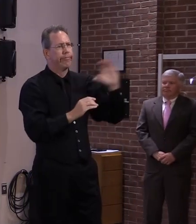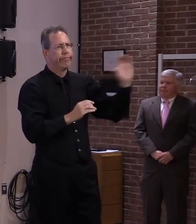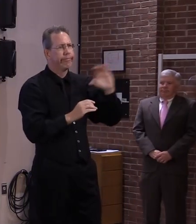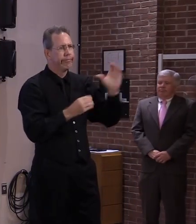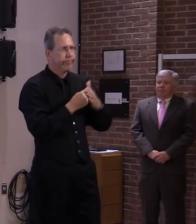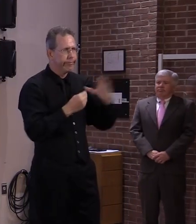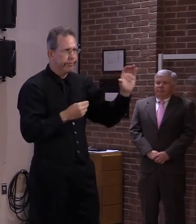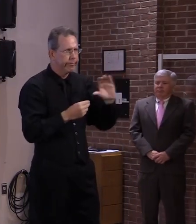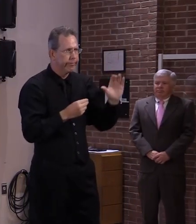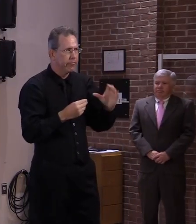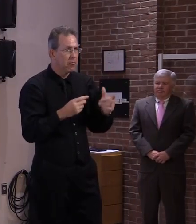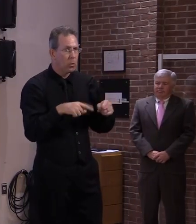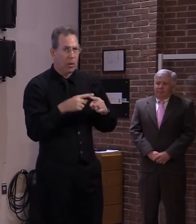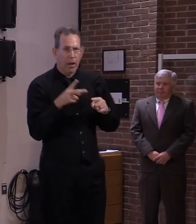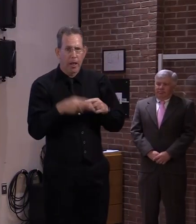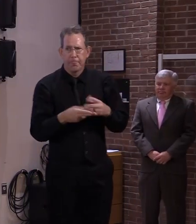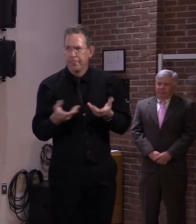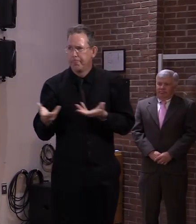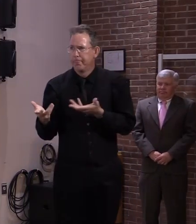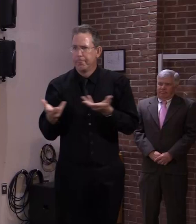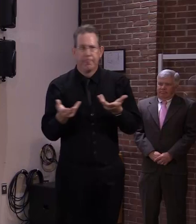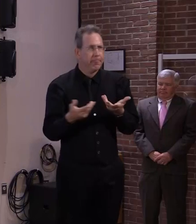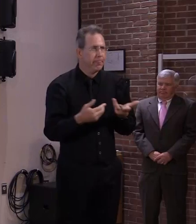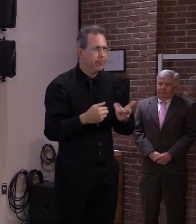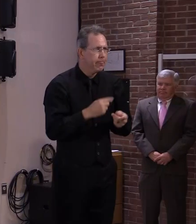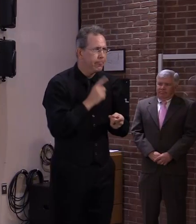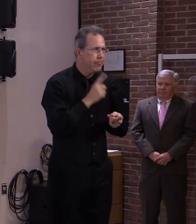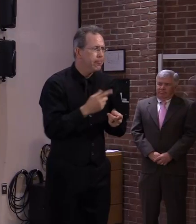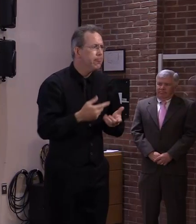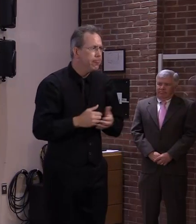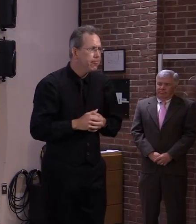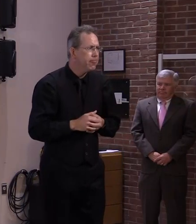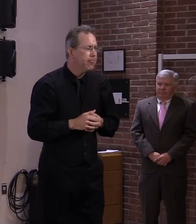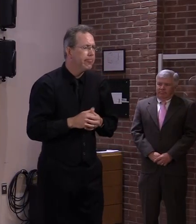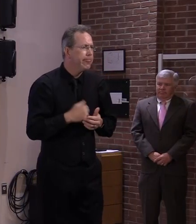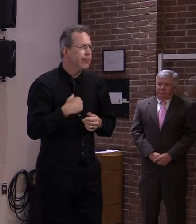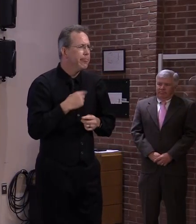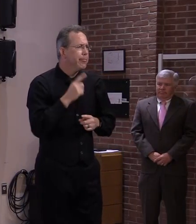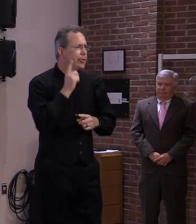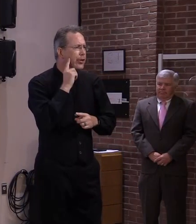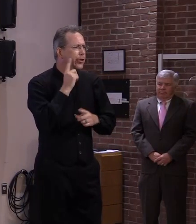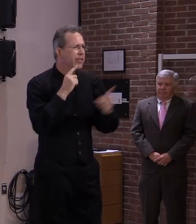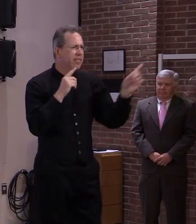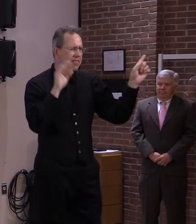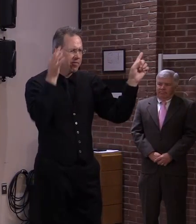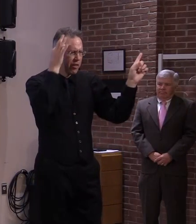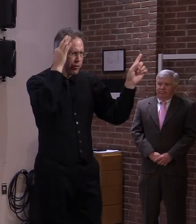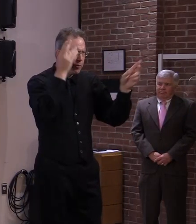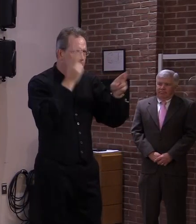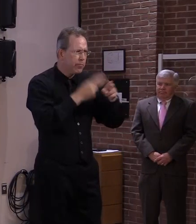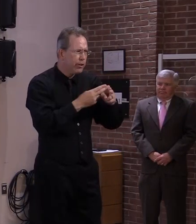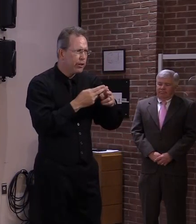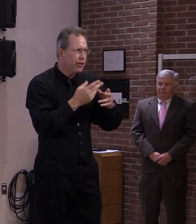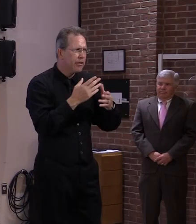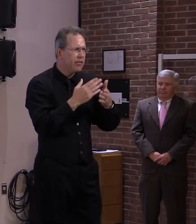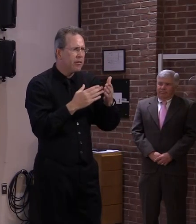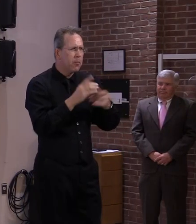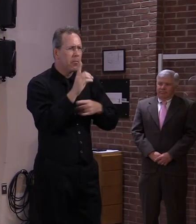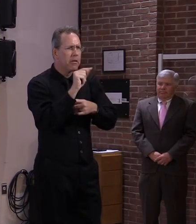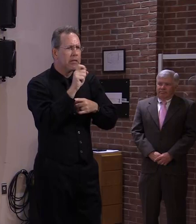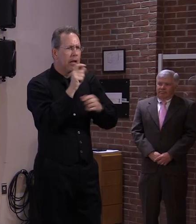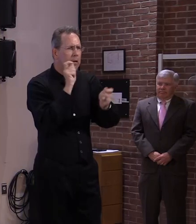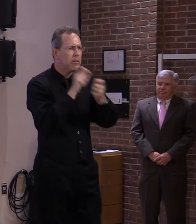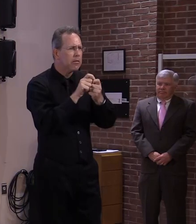but some of the dates i've heard of course um like the uh 300 supplemental on the